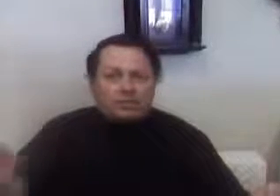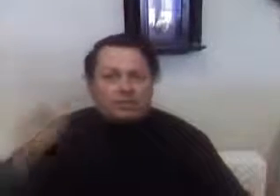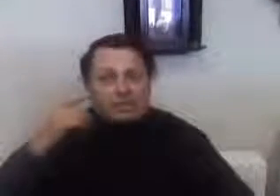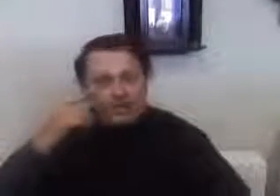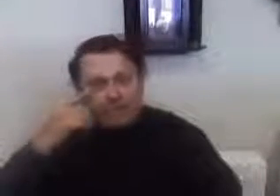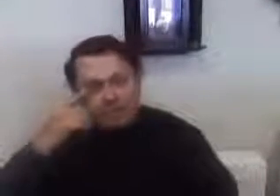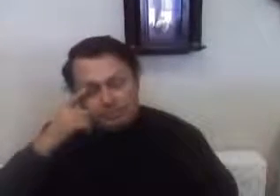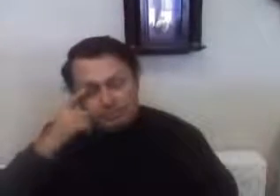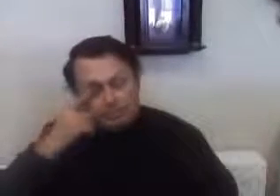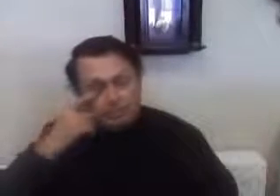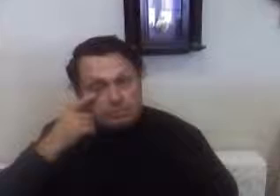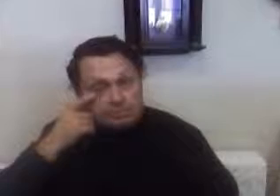government.